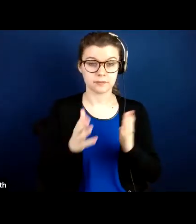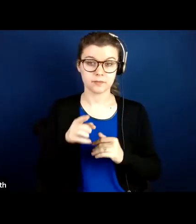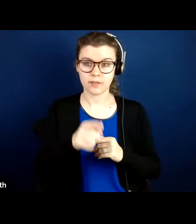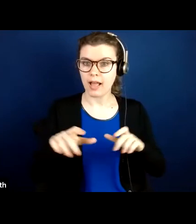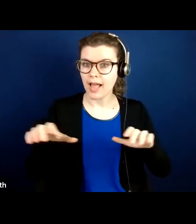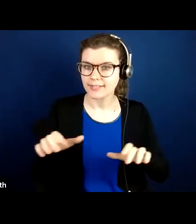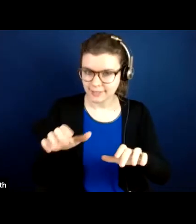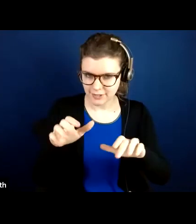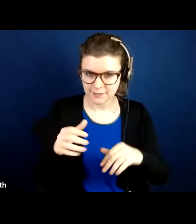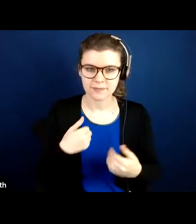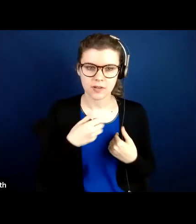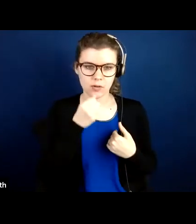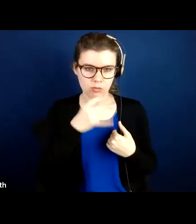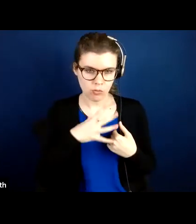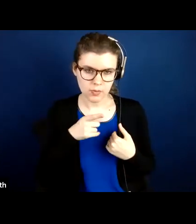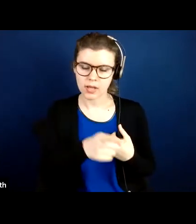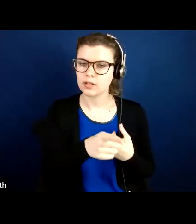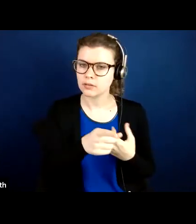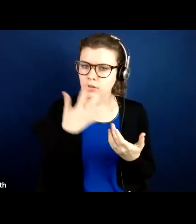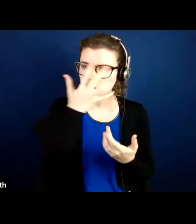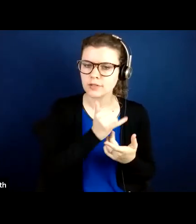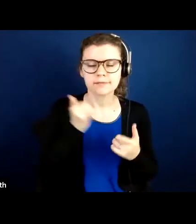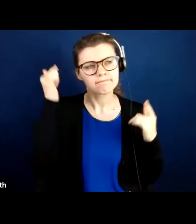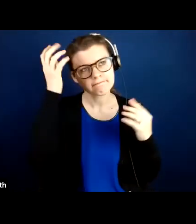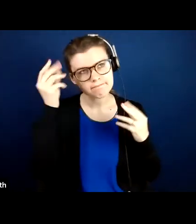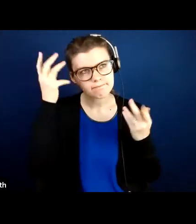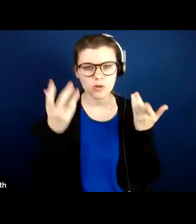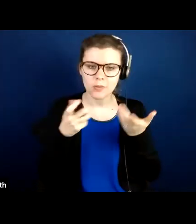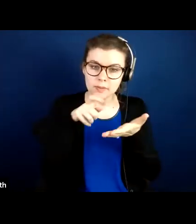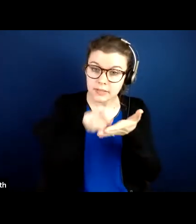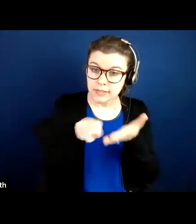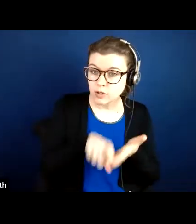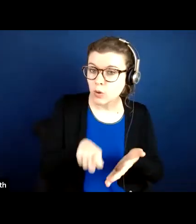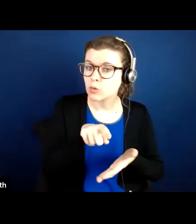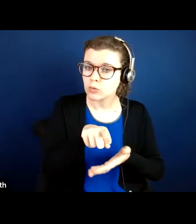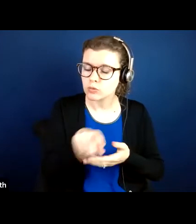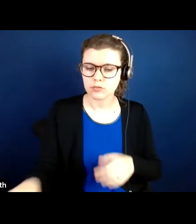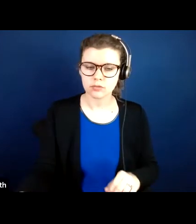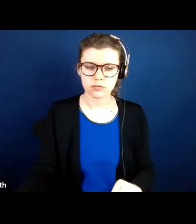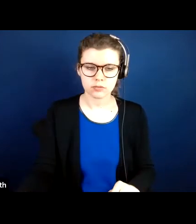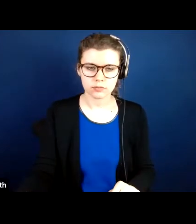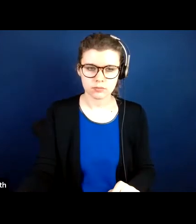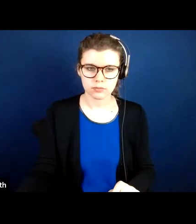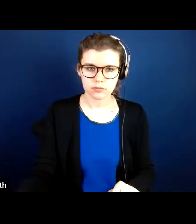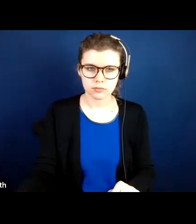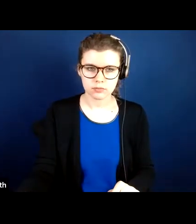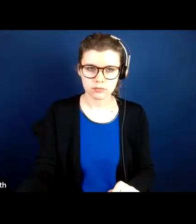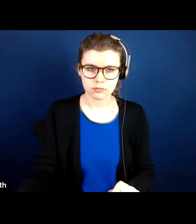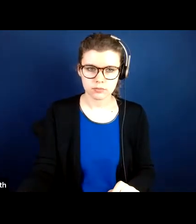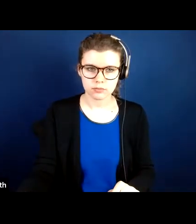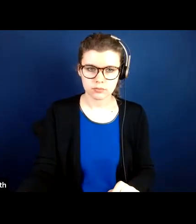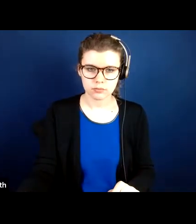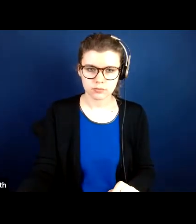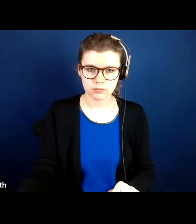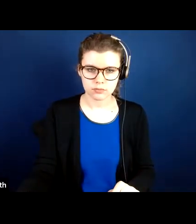have a woman who looks like she's pondering or maybe taking notes in the background. And then it's the